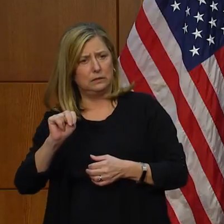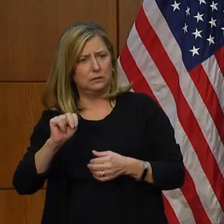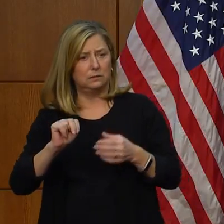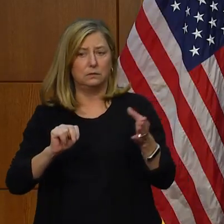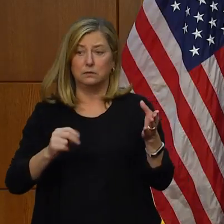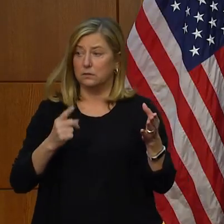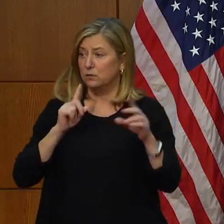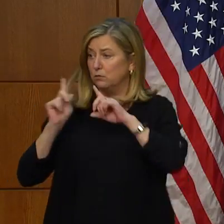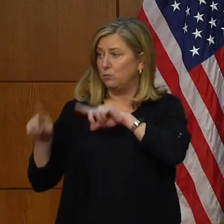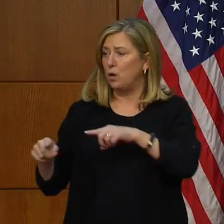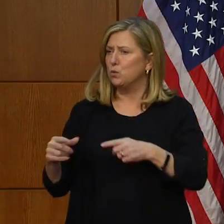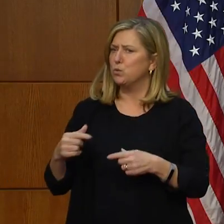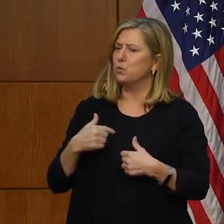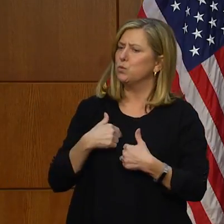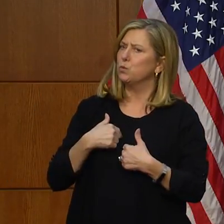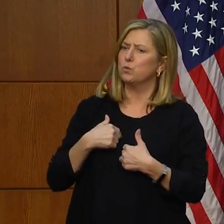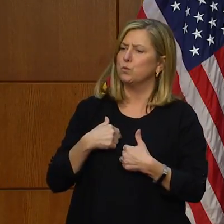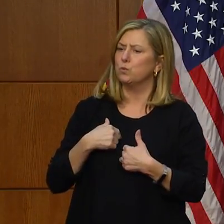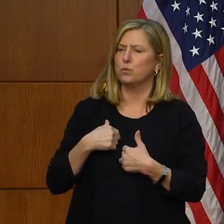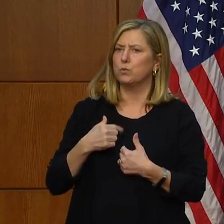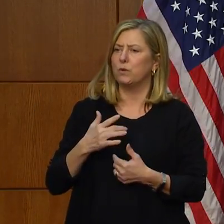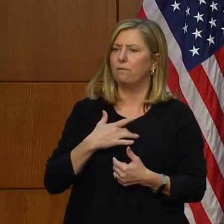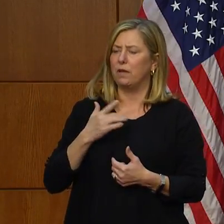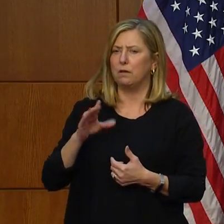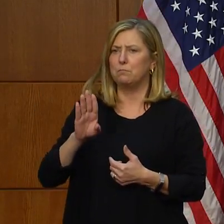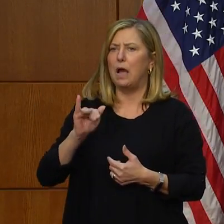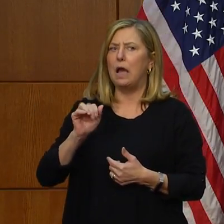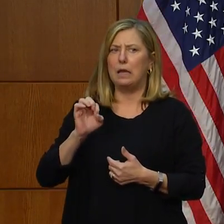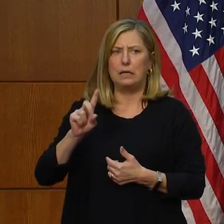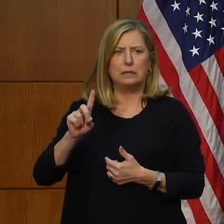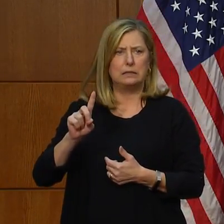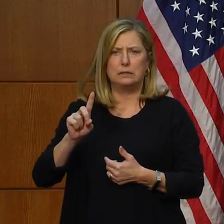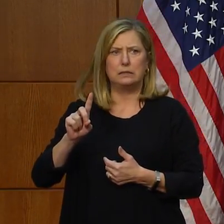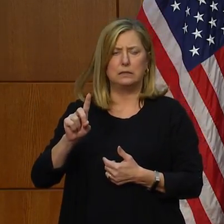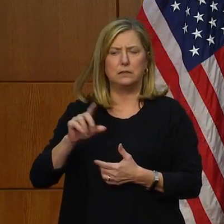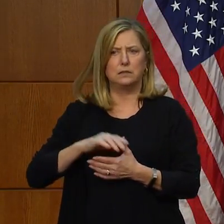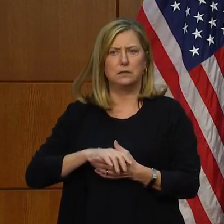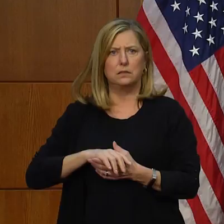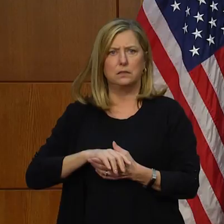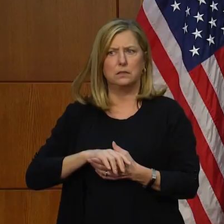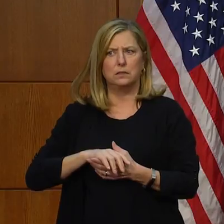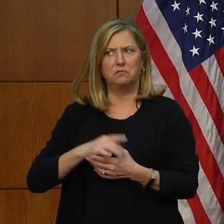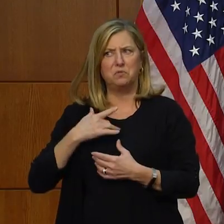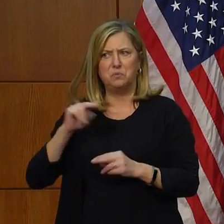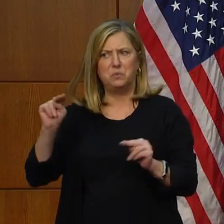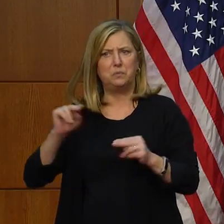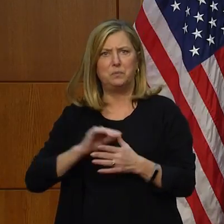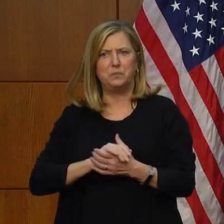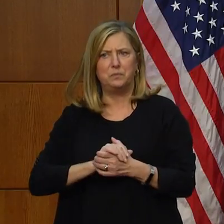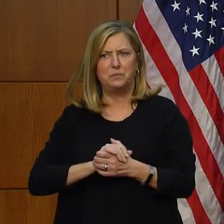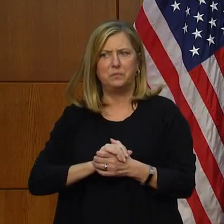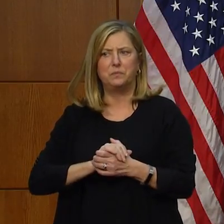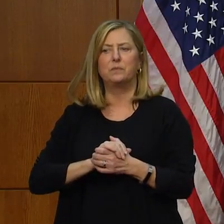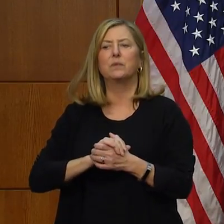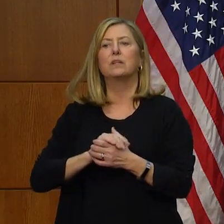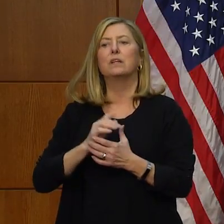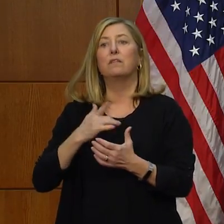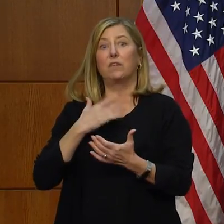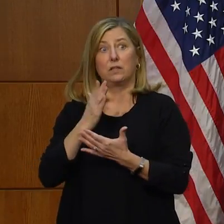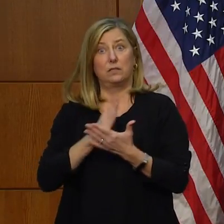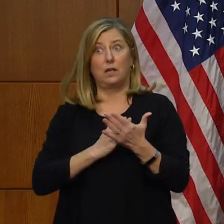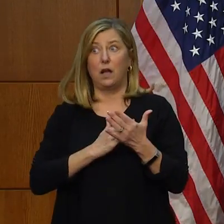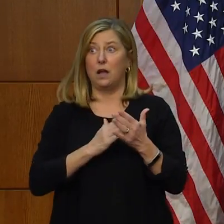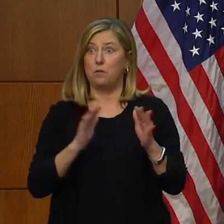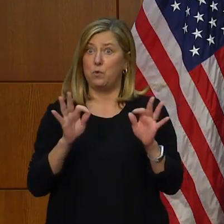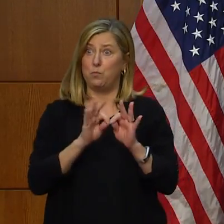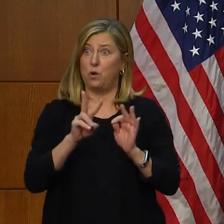are very critical of it. We think it is highly biased. We think it omits sections of code that are